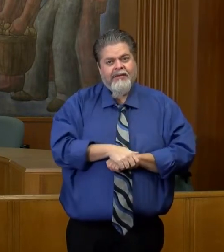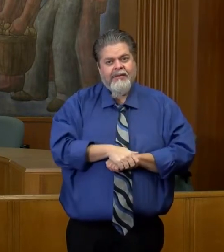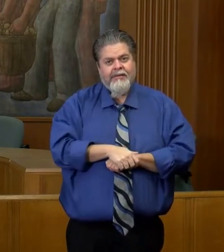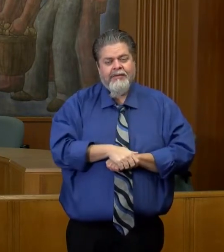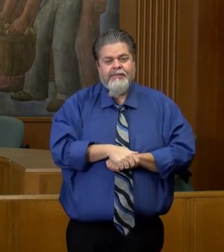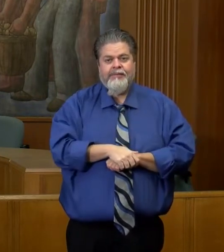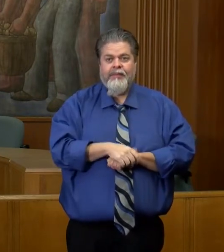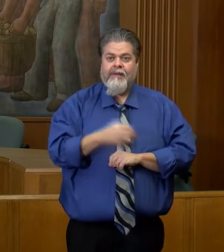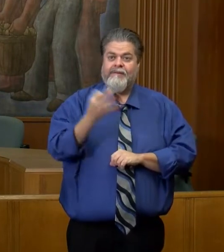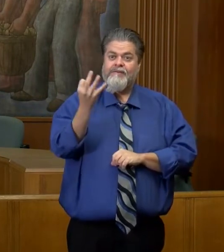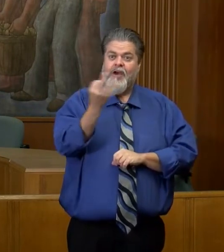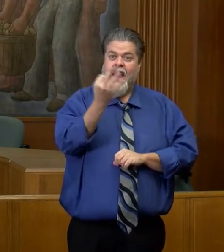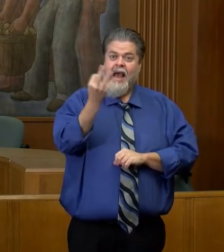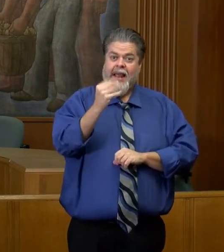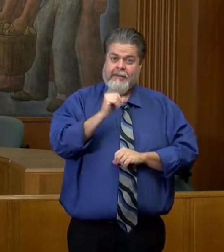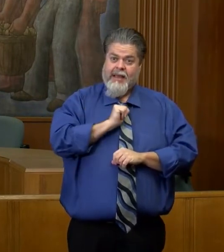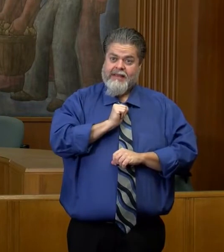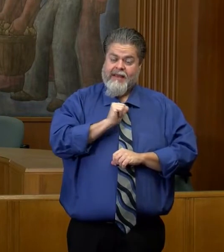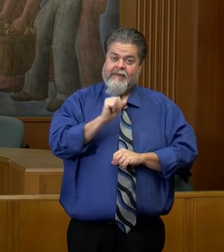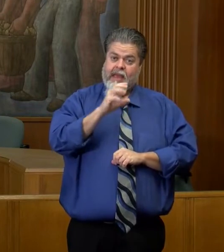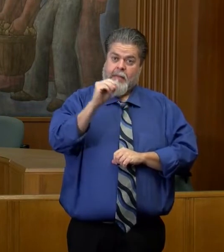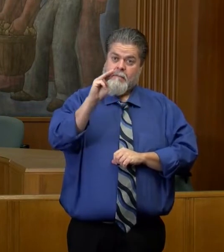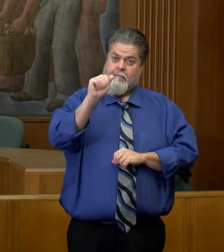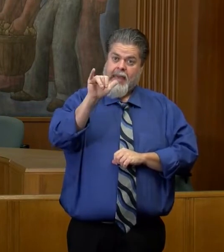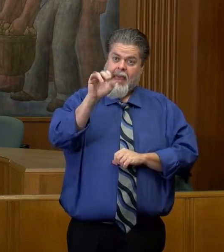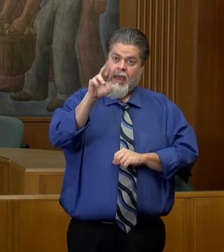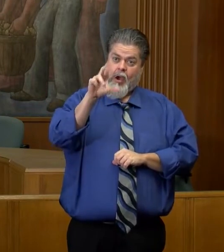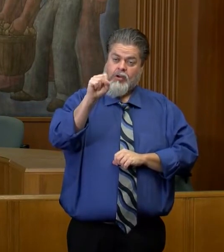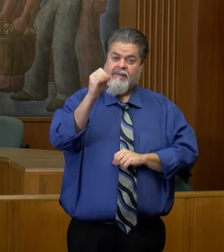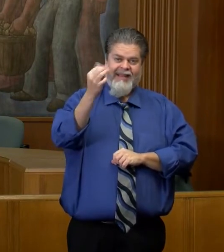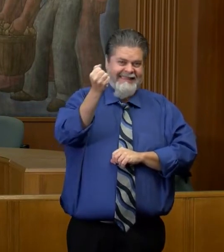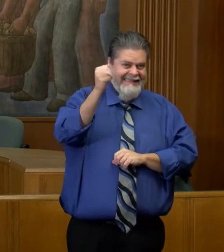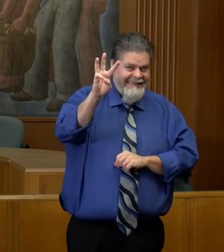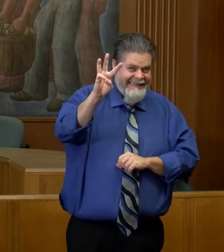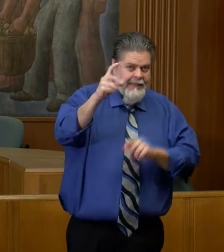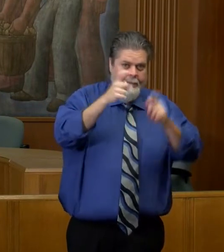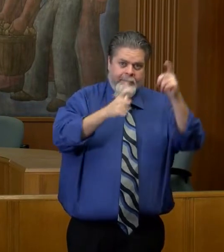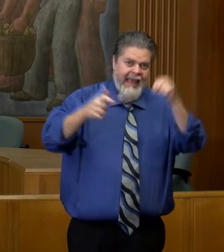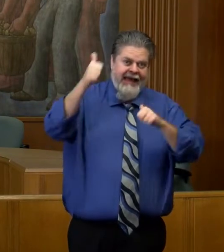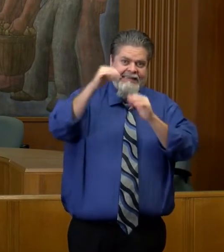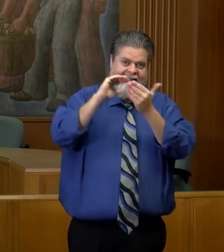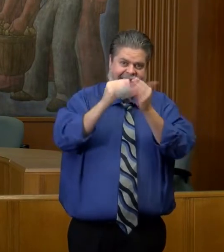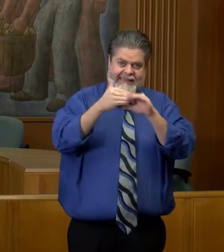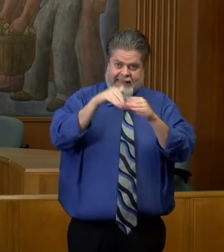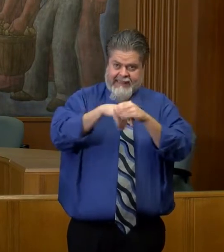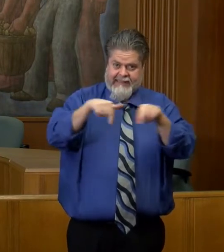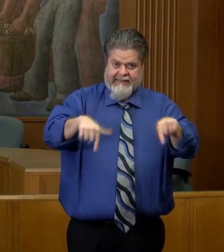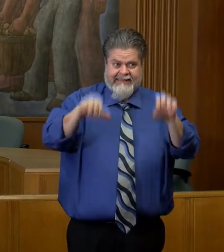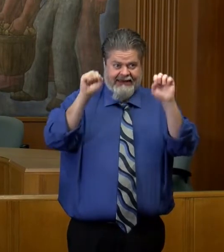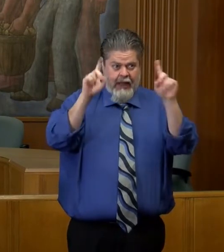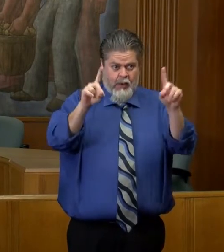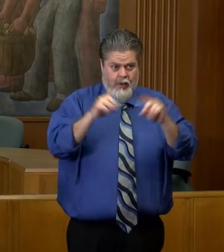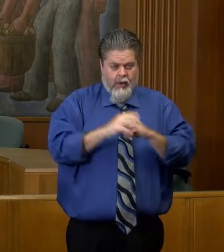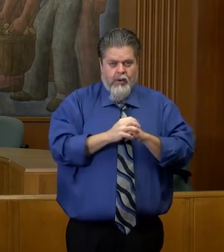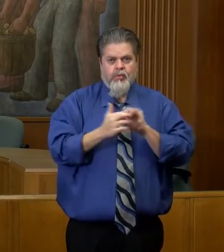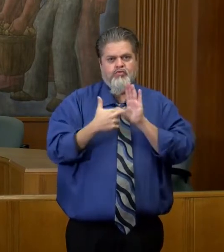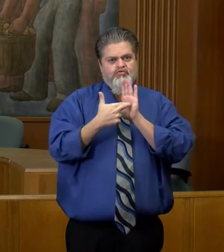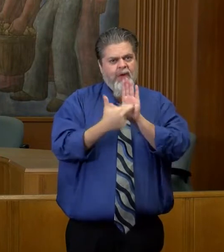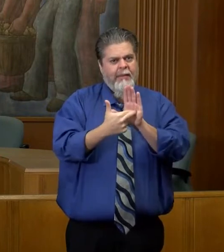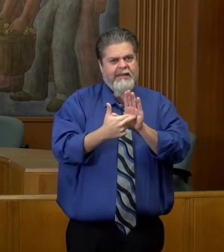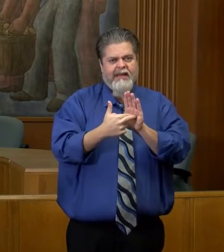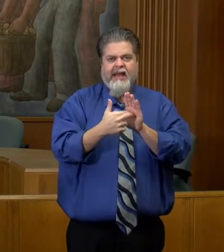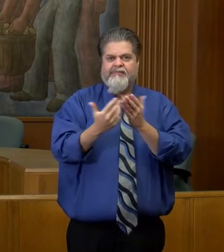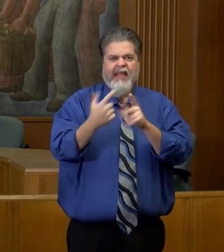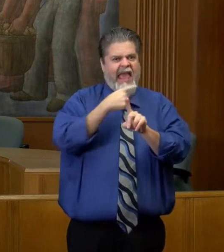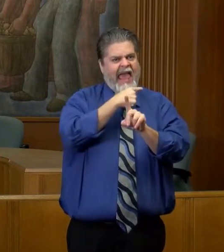Friday, myself and the mayors of the 16 largest cities in the state, we represent roughly over